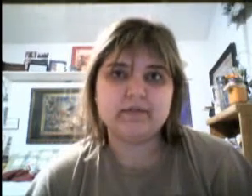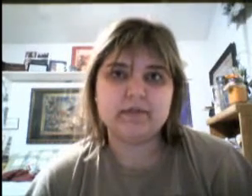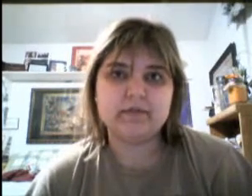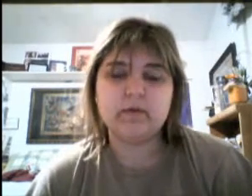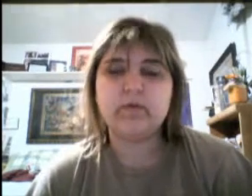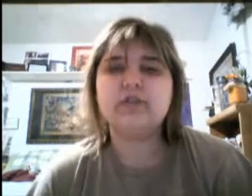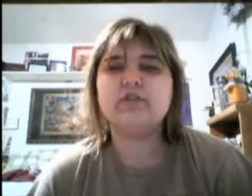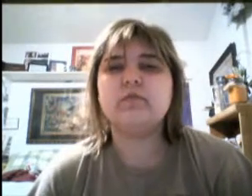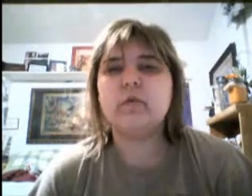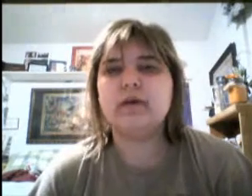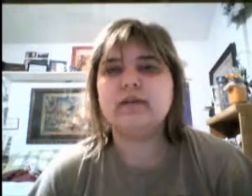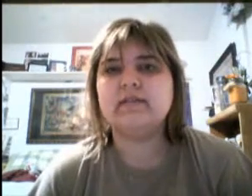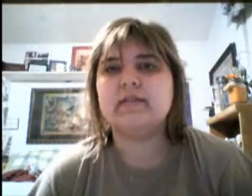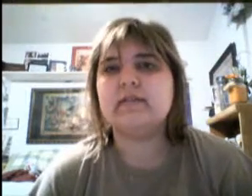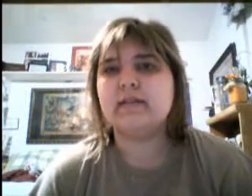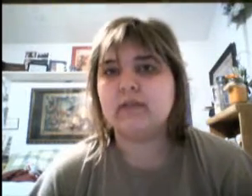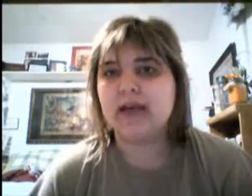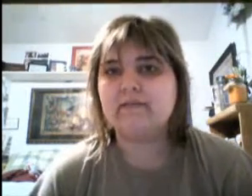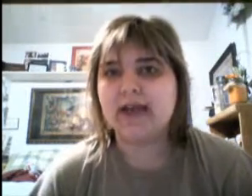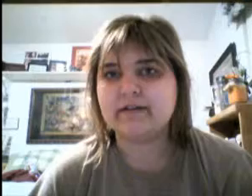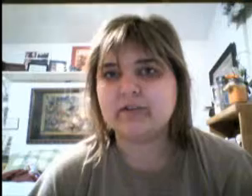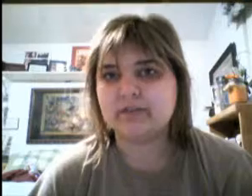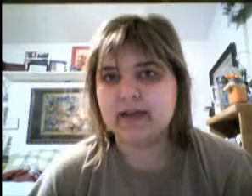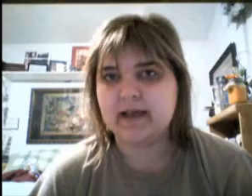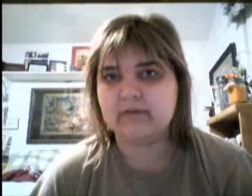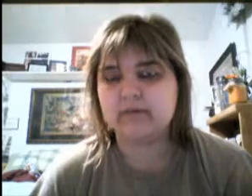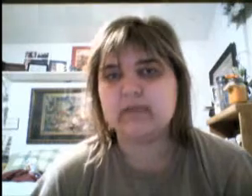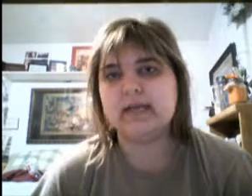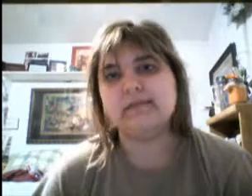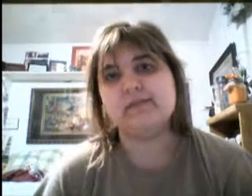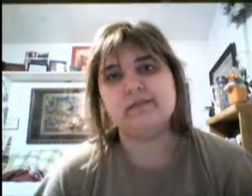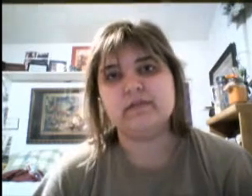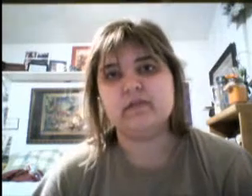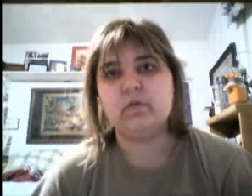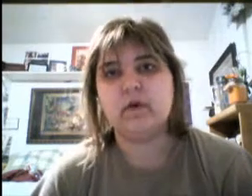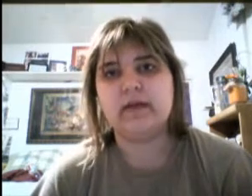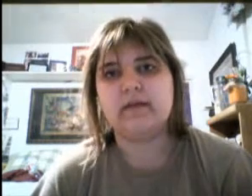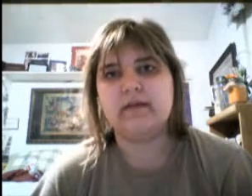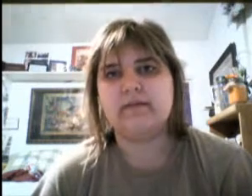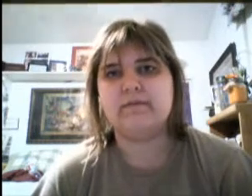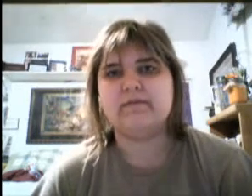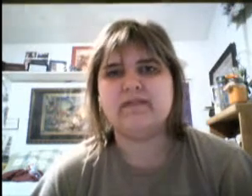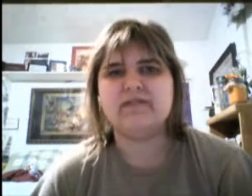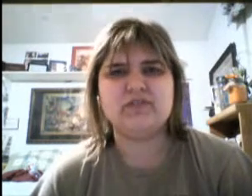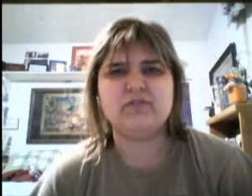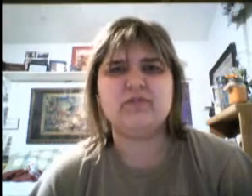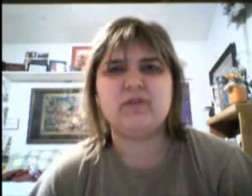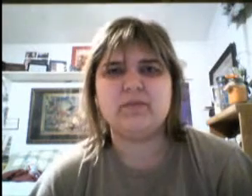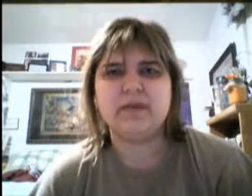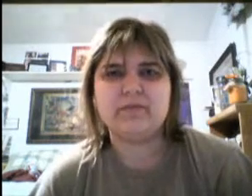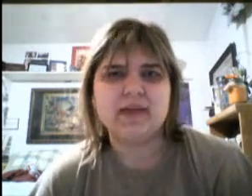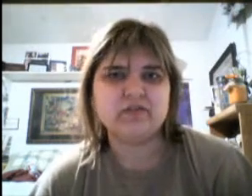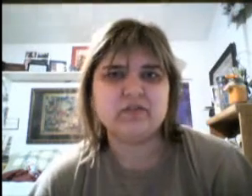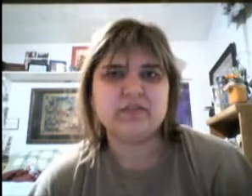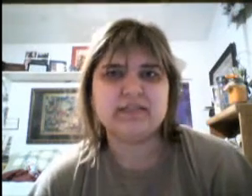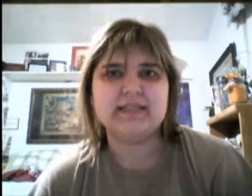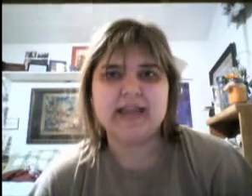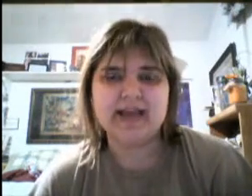D23, which was the live action panel. Okay, so this was one of the two real big major ones that they